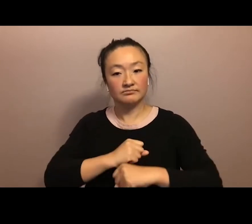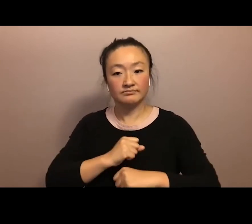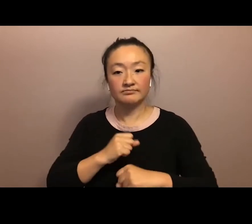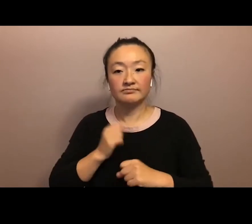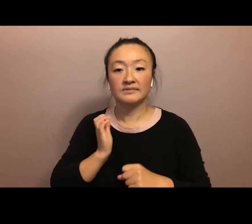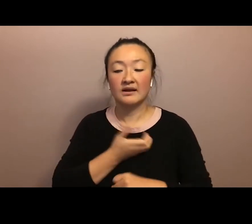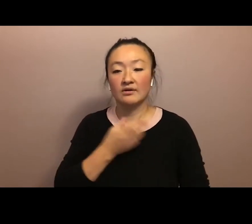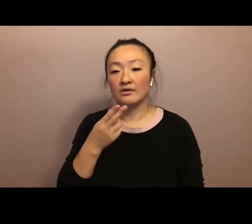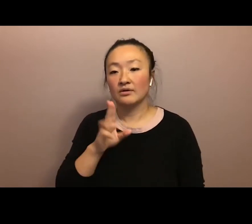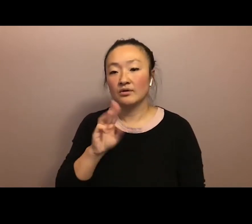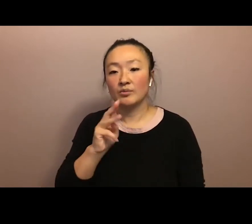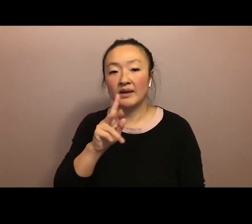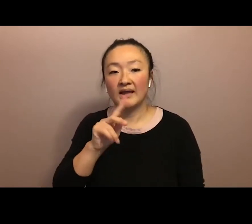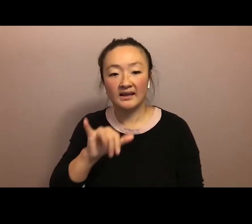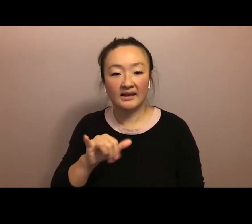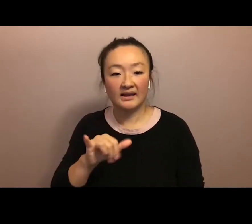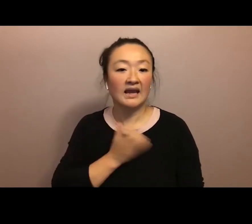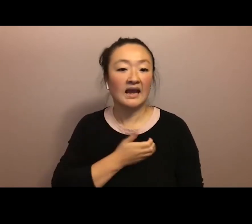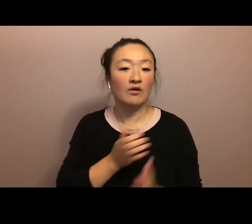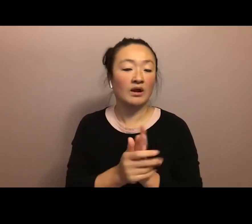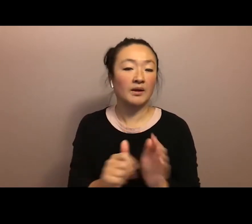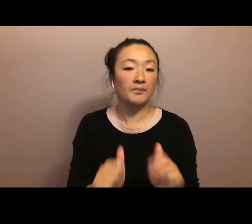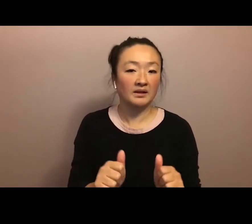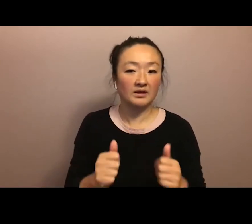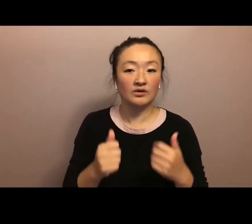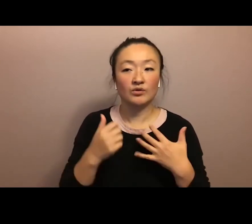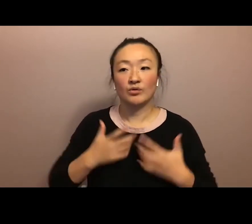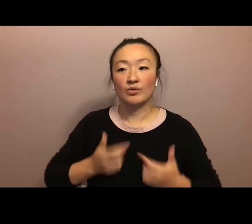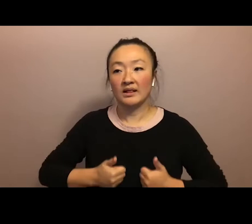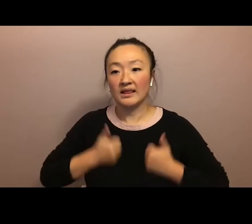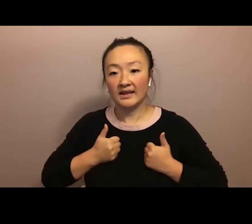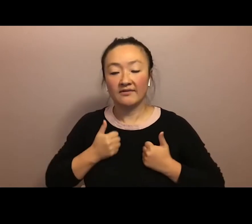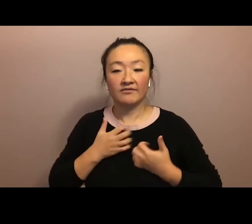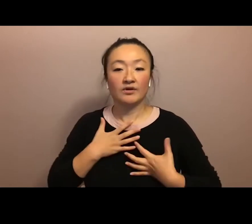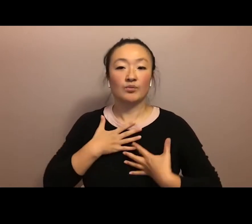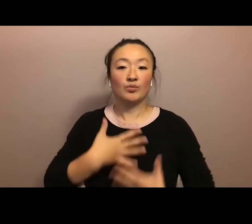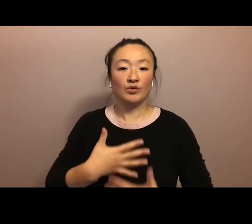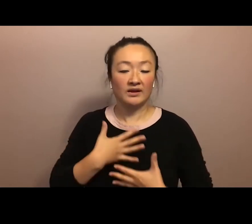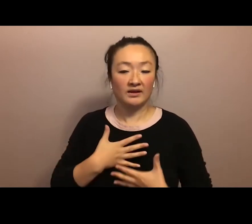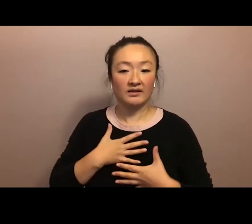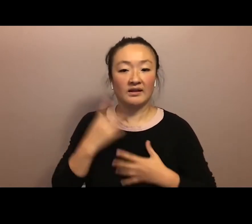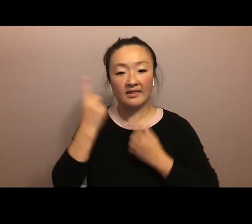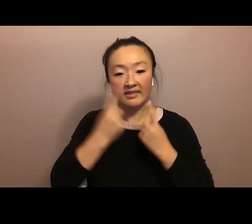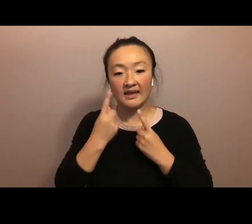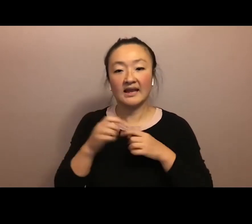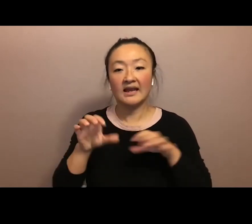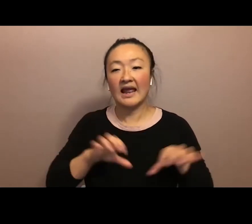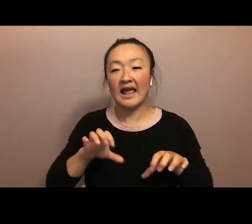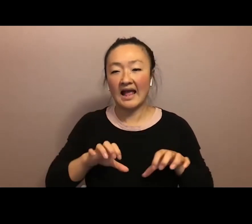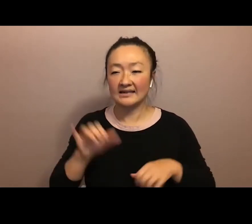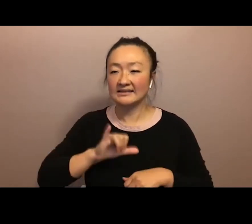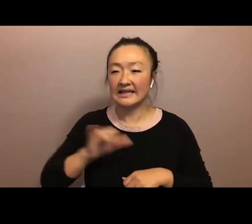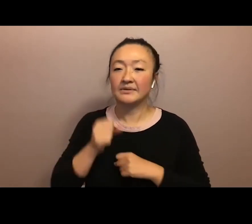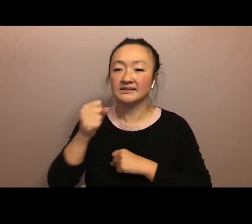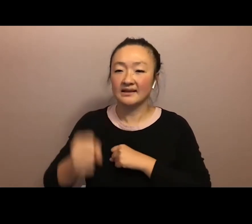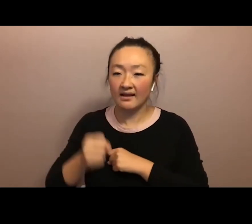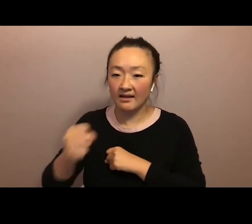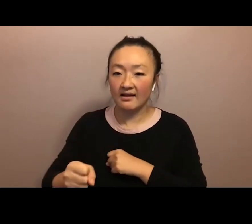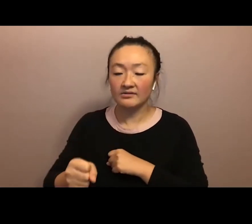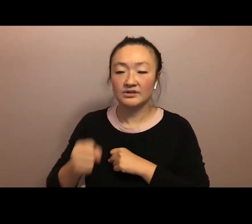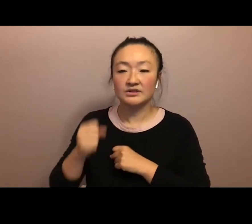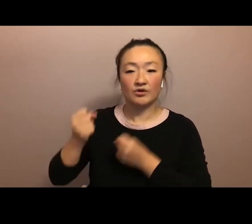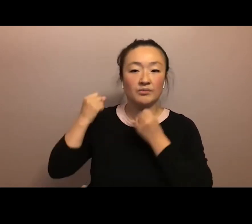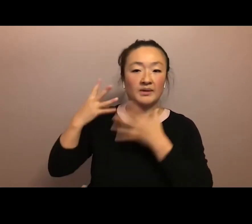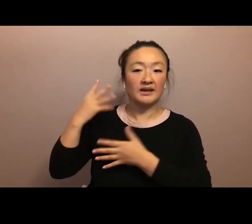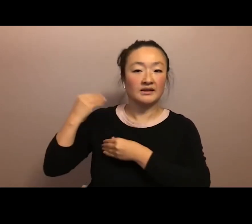and our ability to live, breathe, think, and act as our elders have for generations. What if